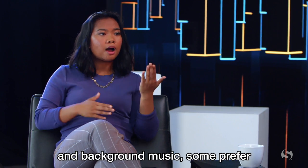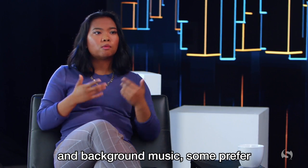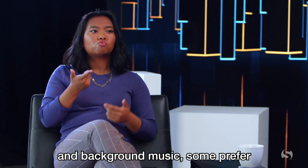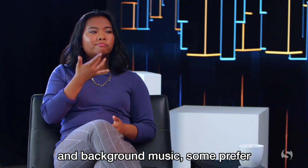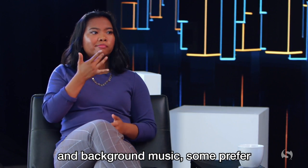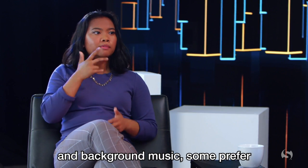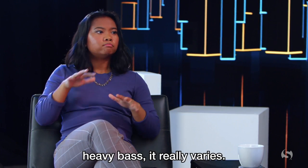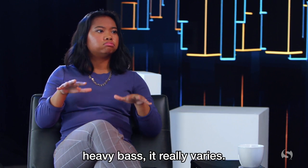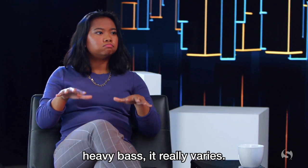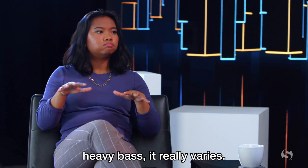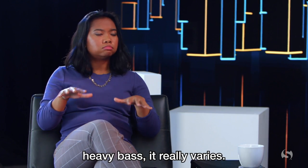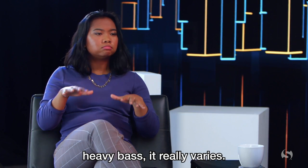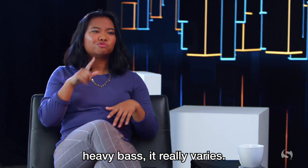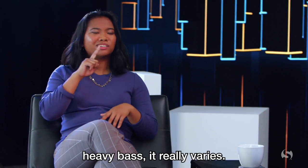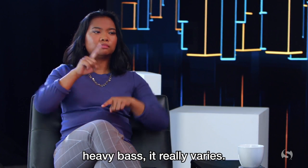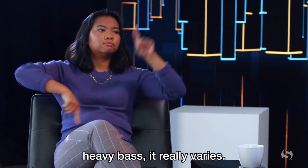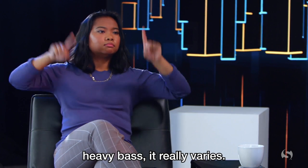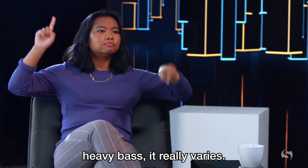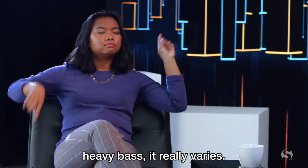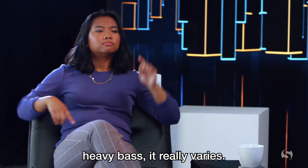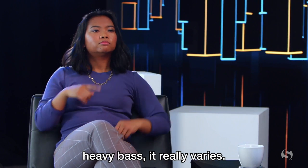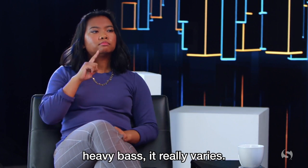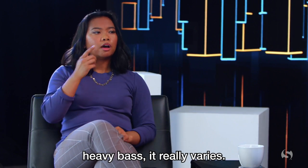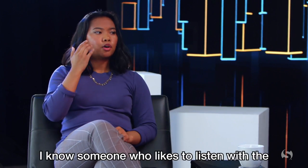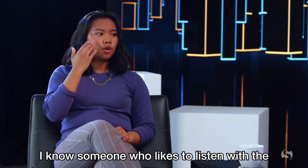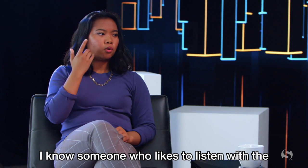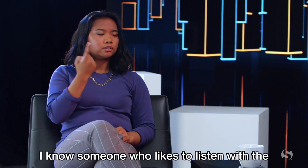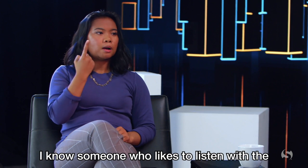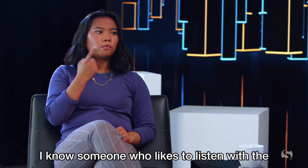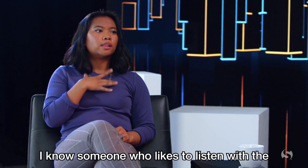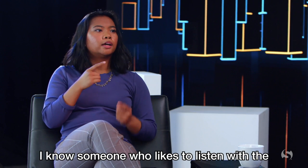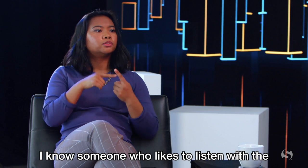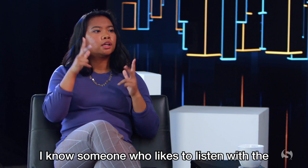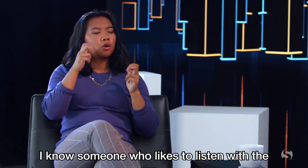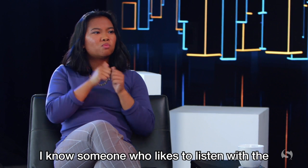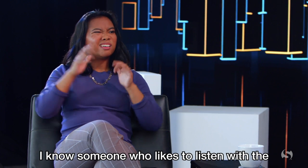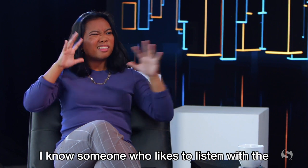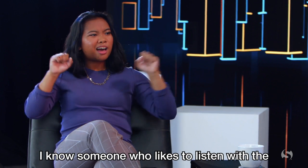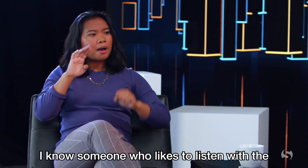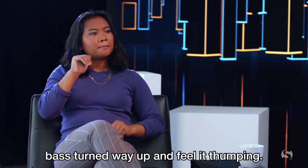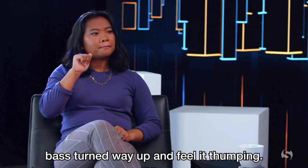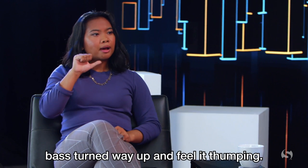Some prefer heavy bass. It really varies. I know someone who likes to listen with the bass turned way up